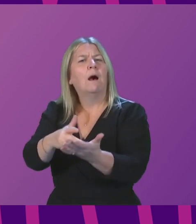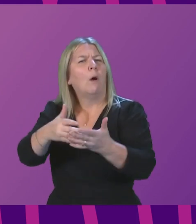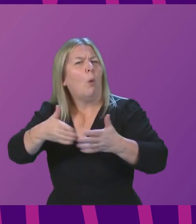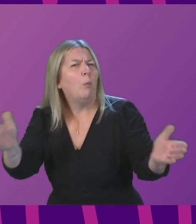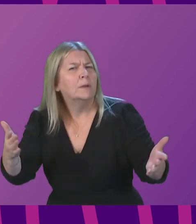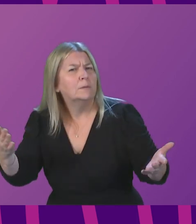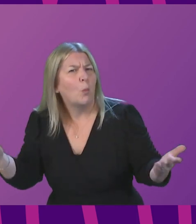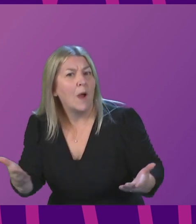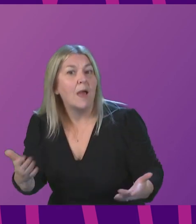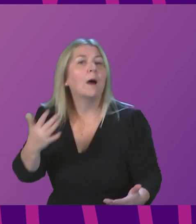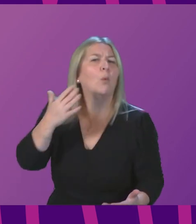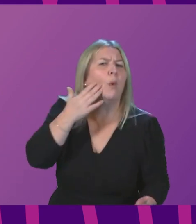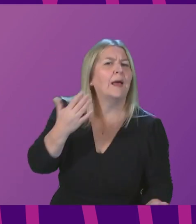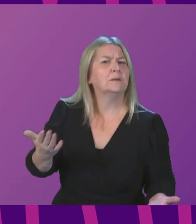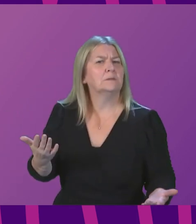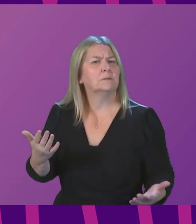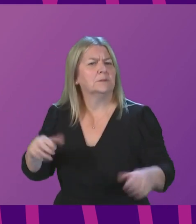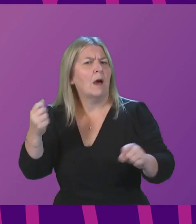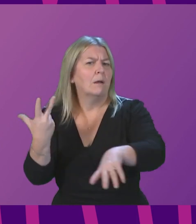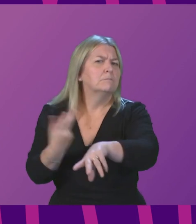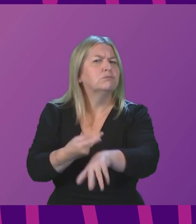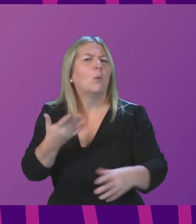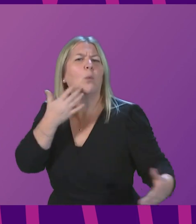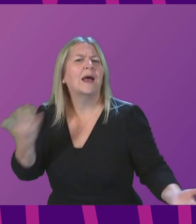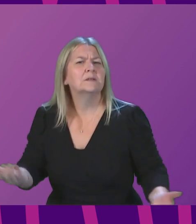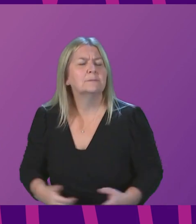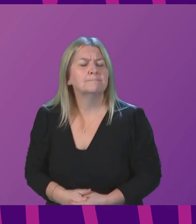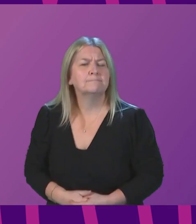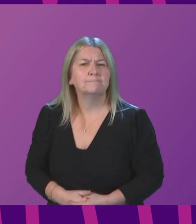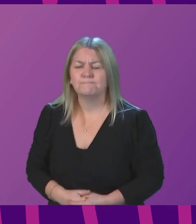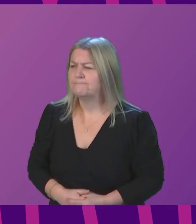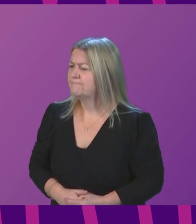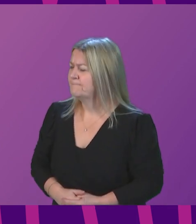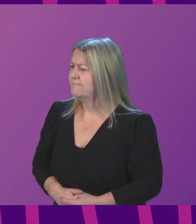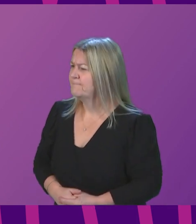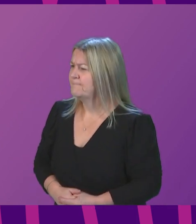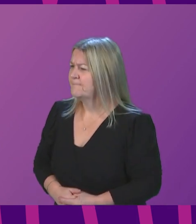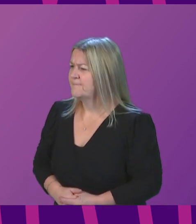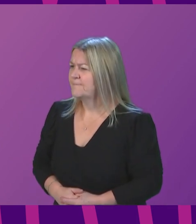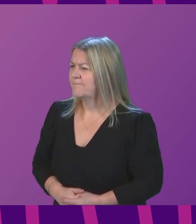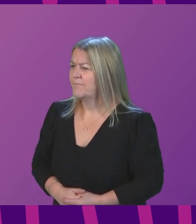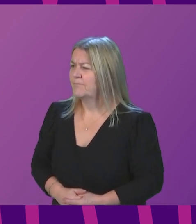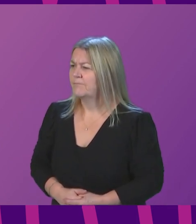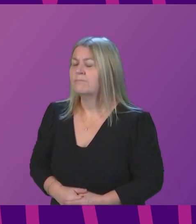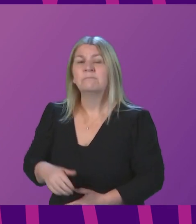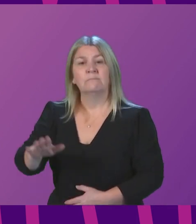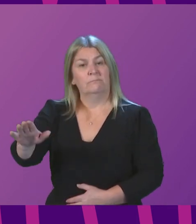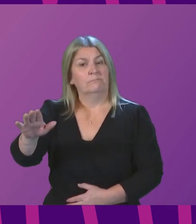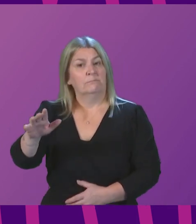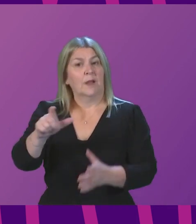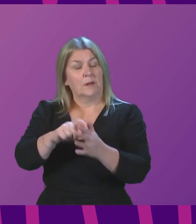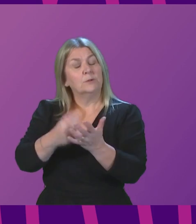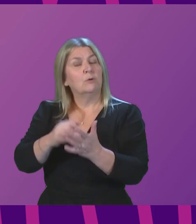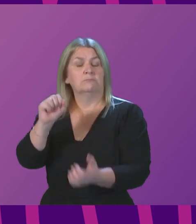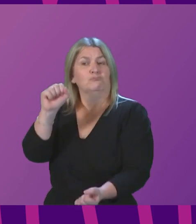start vaccinating people? First Minister. I want to come on to that because Douglas Ross is absolutely right to raise the critical